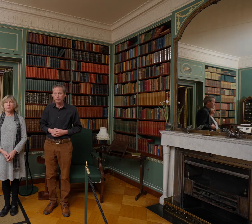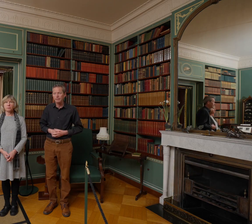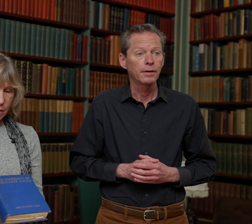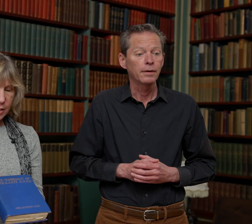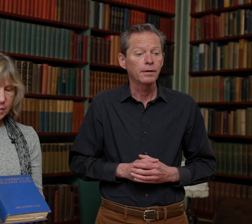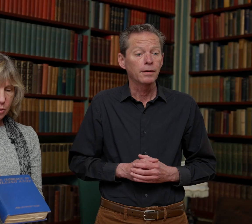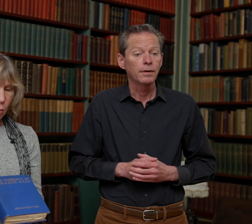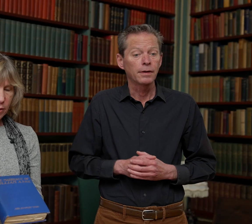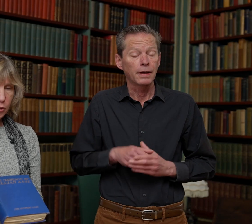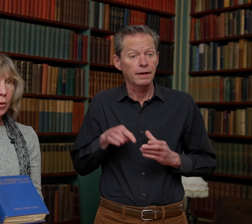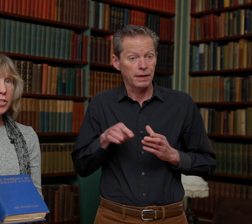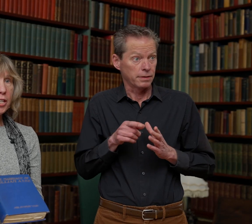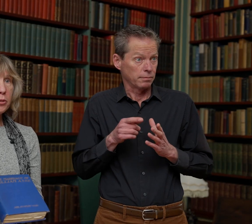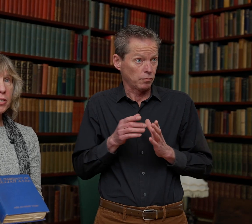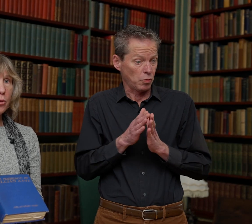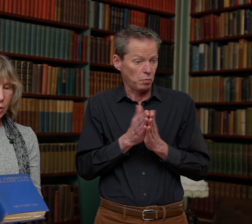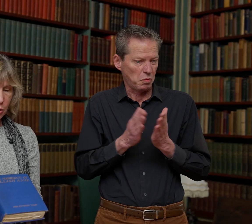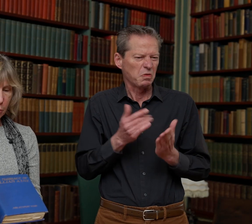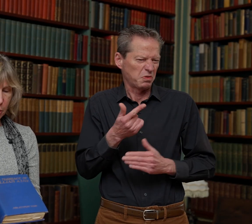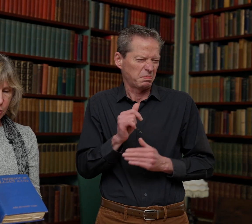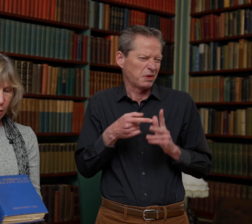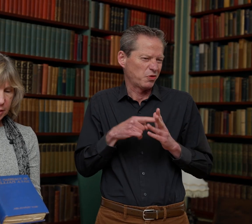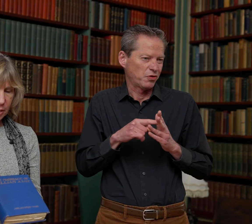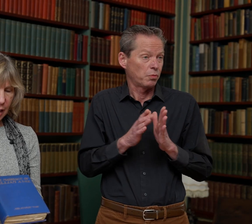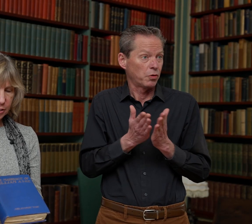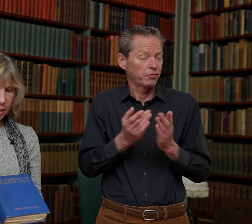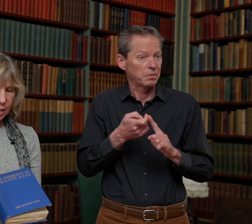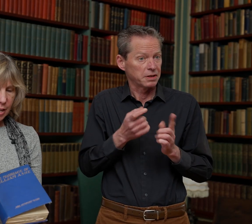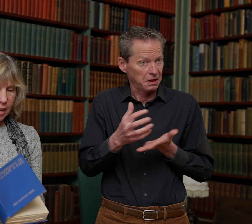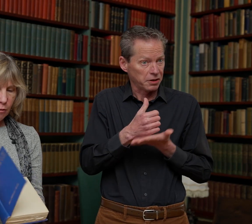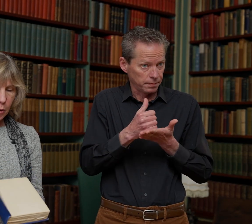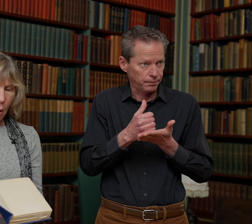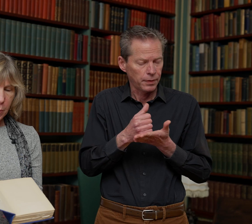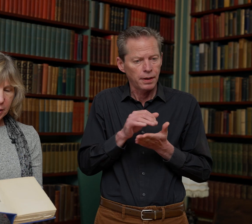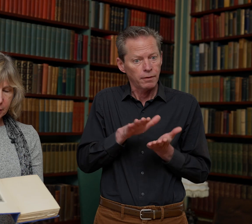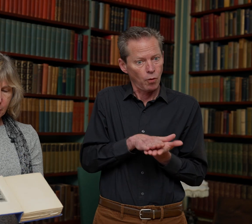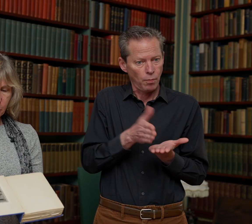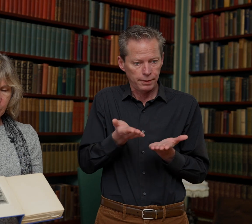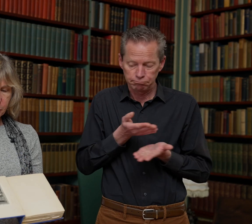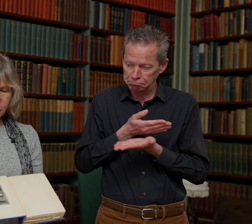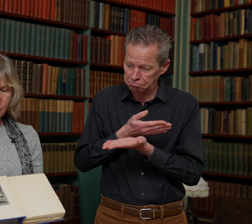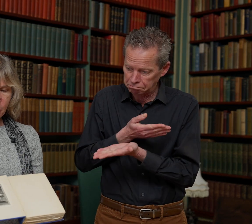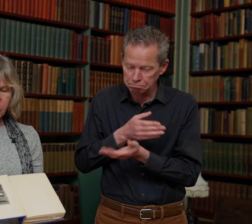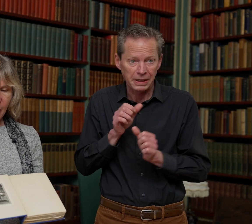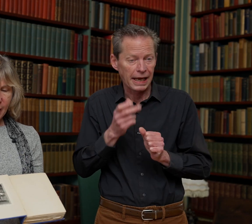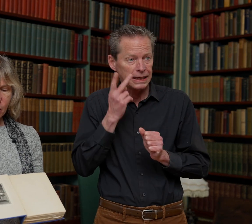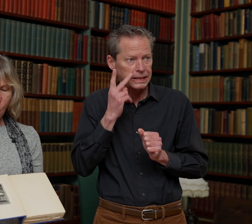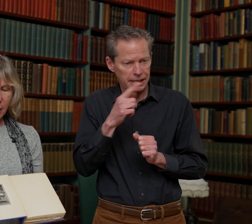This is one of George Eastman's original books from his collection. And if you open it, you can see the black and white